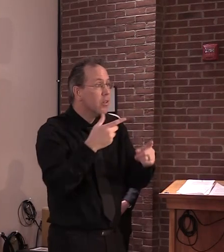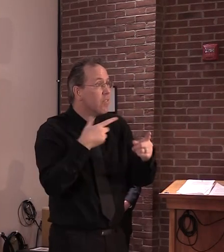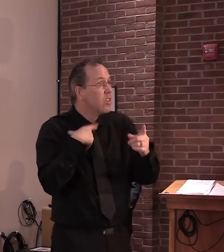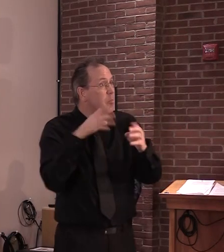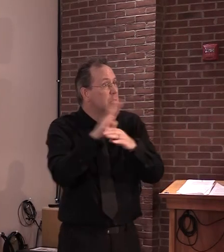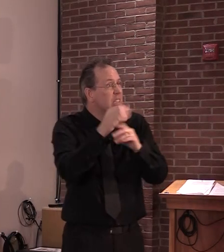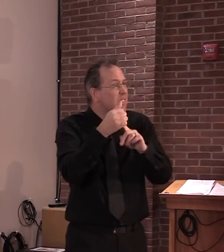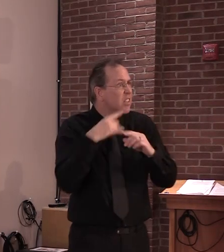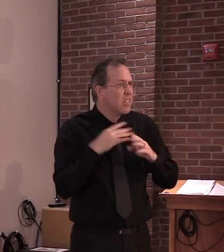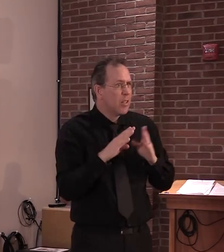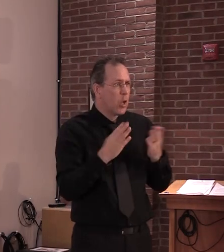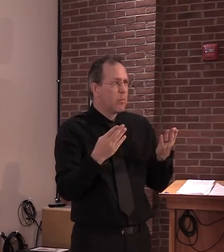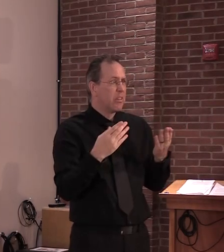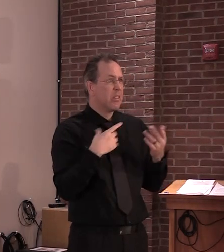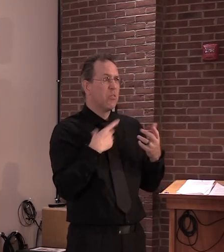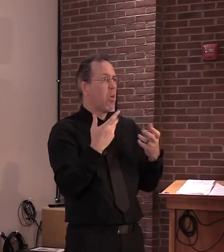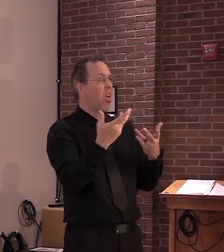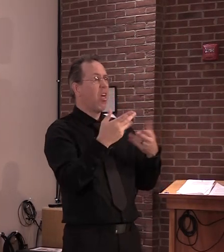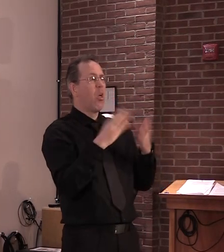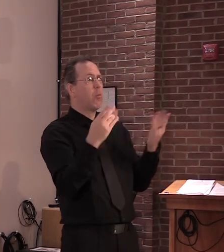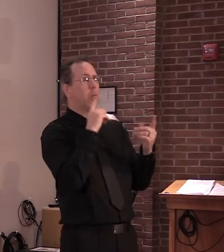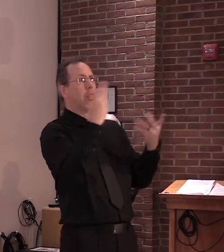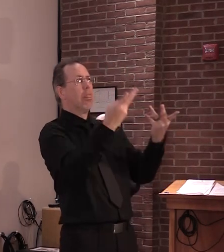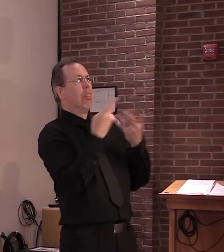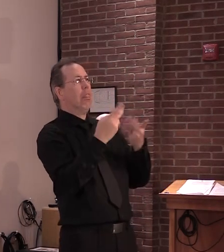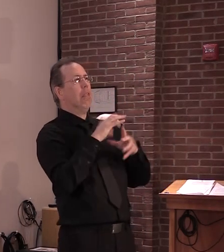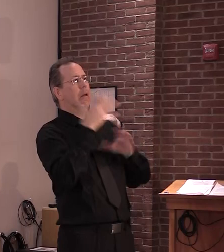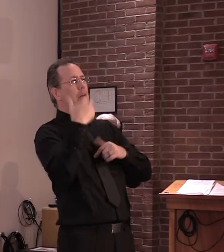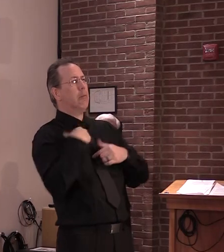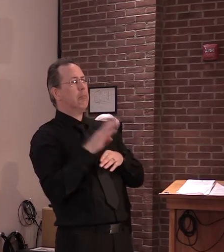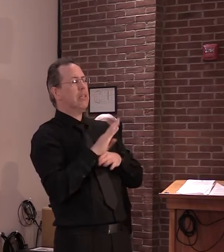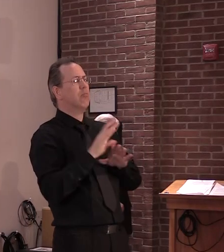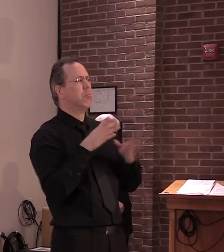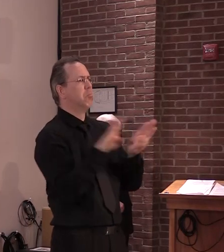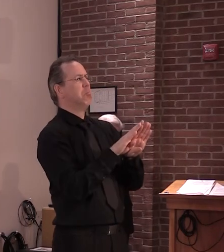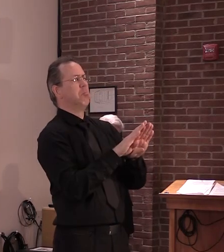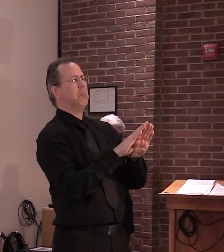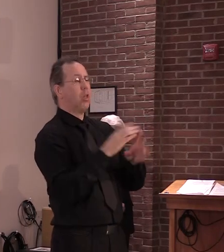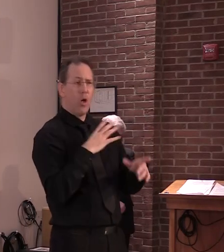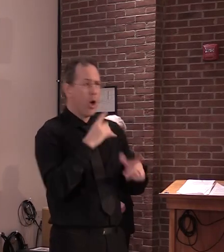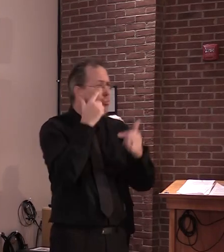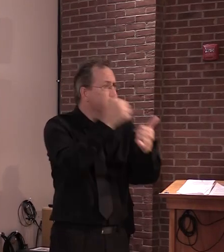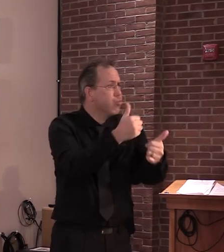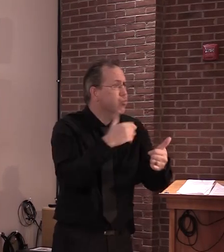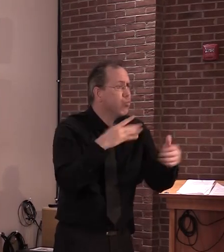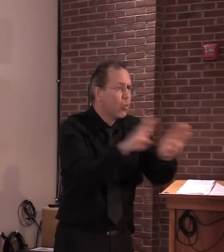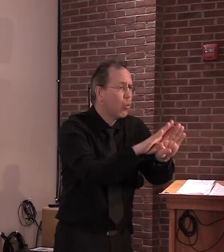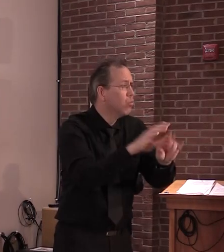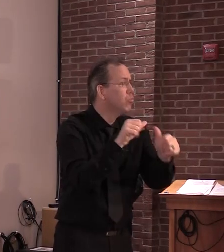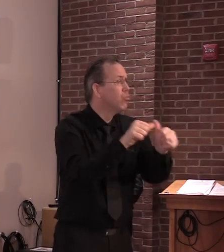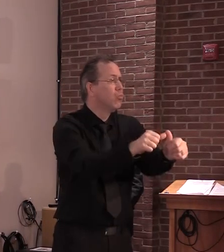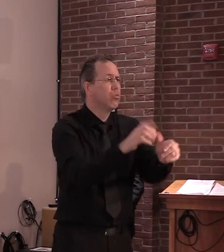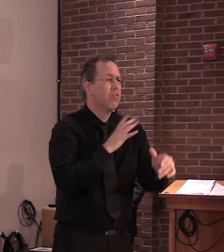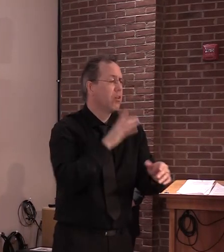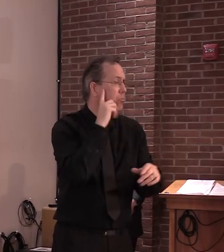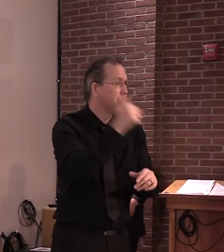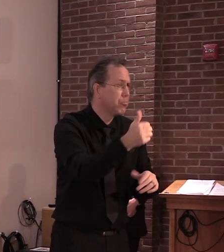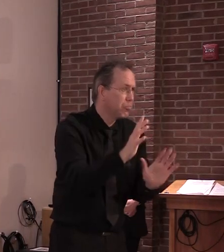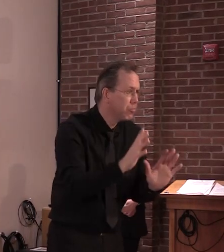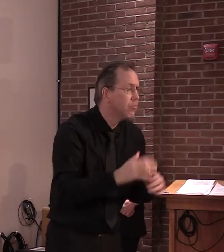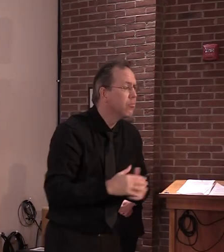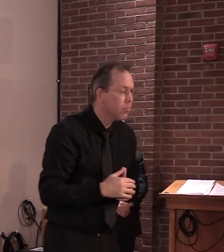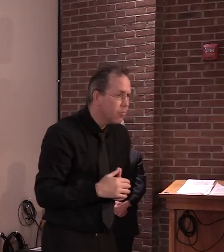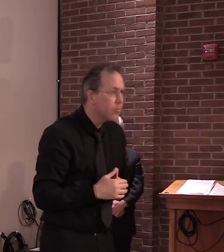Got it. And the question stemmed from, you know, I mean, use the analogy for health care, but, you obviously a lot of, most, I would say, health care workers are trained